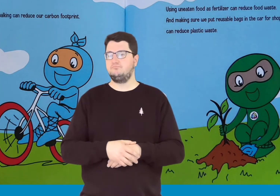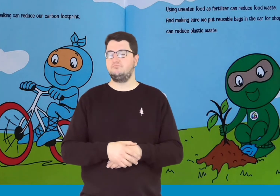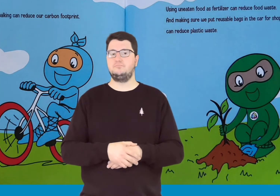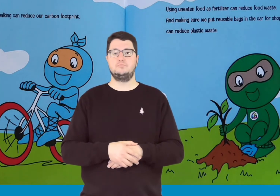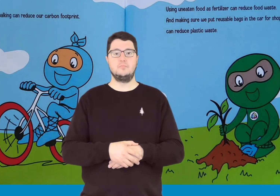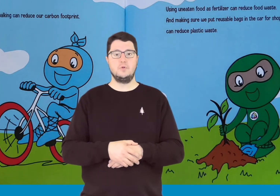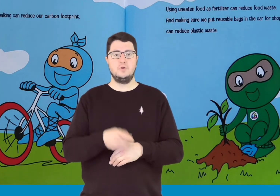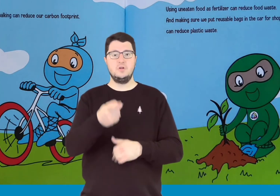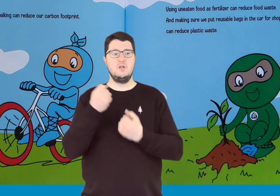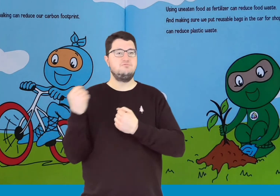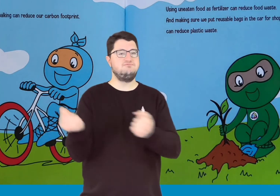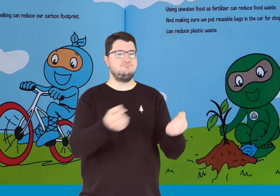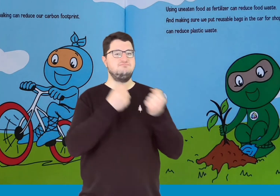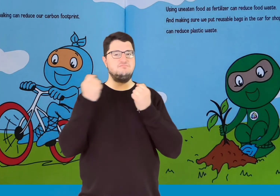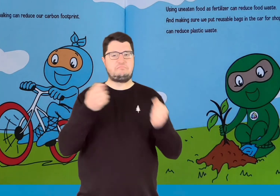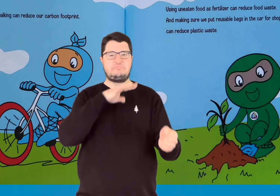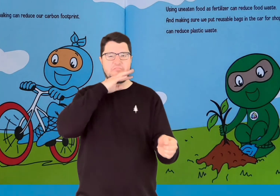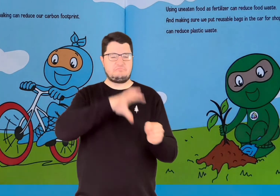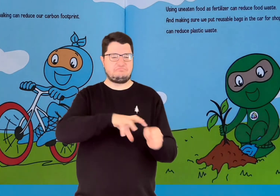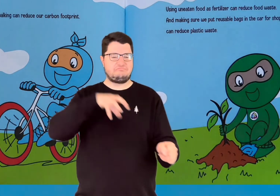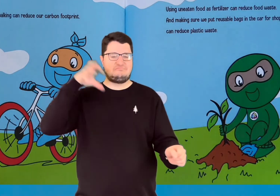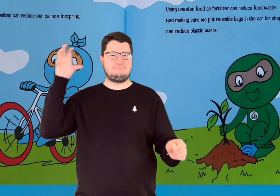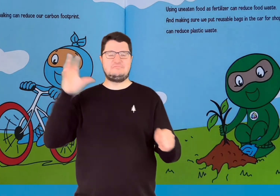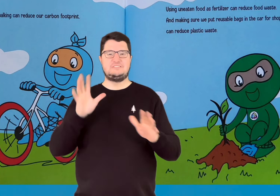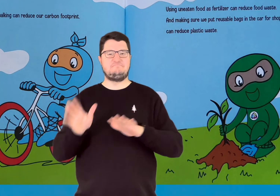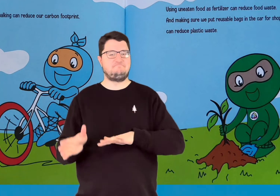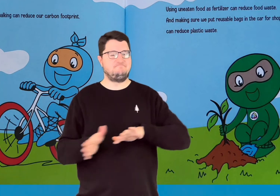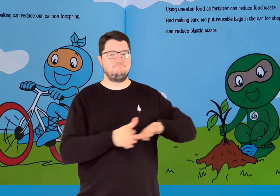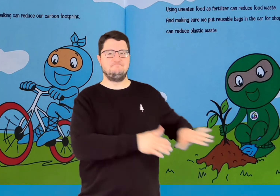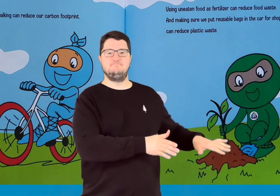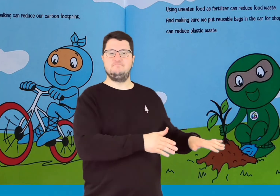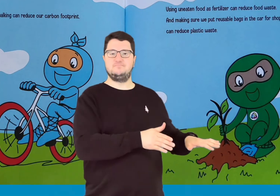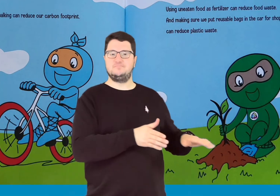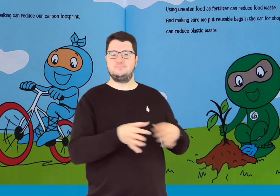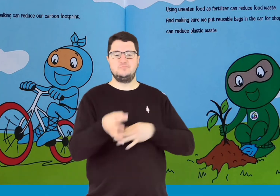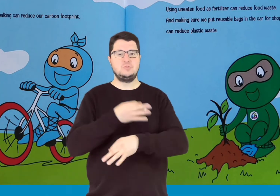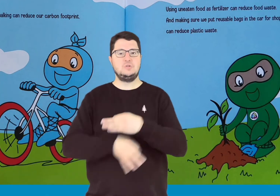Riding our bikes or walking can reduce our carbon footprint.